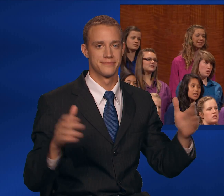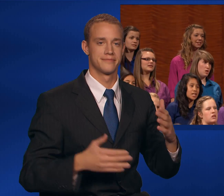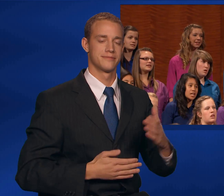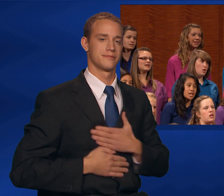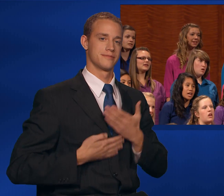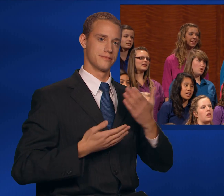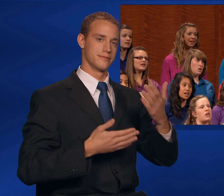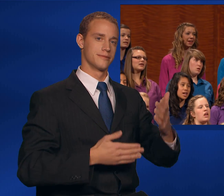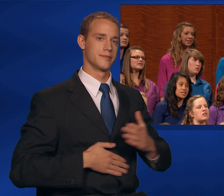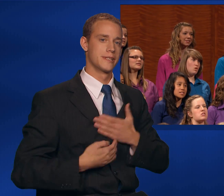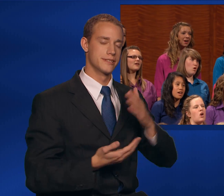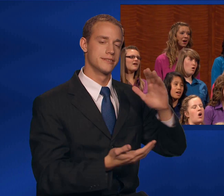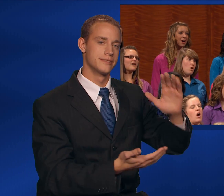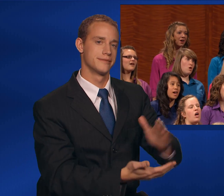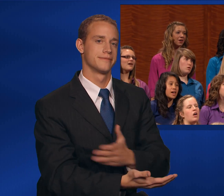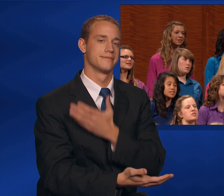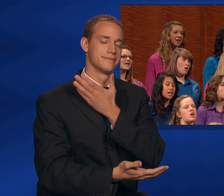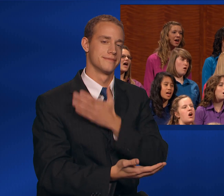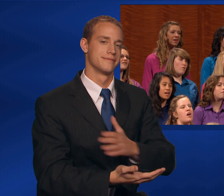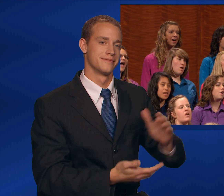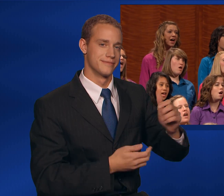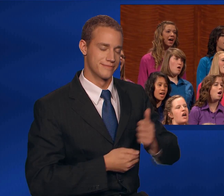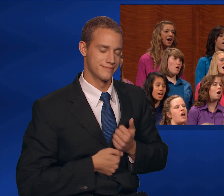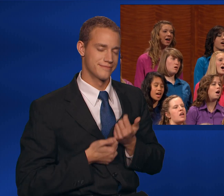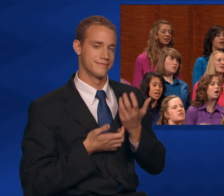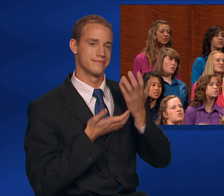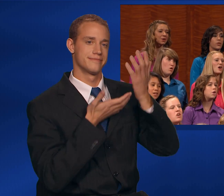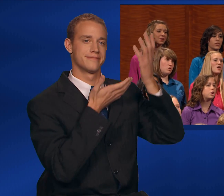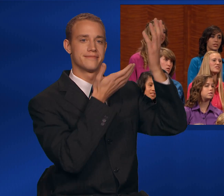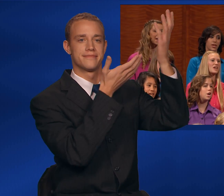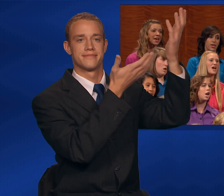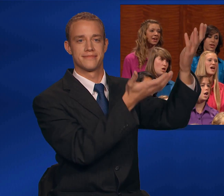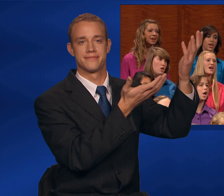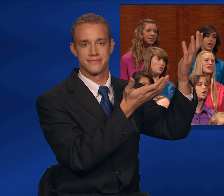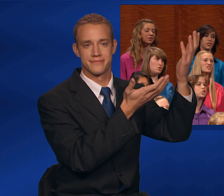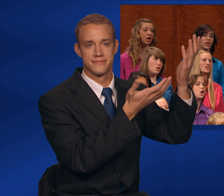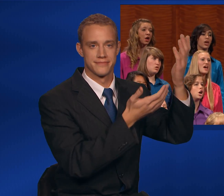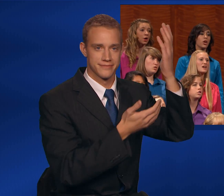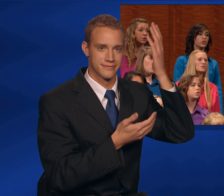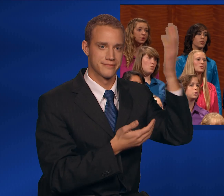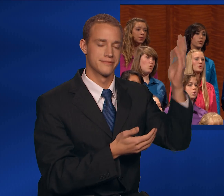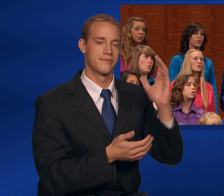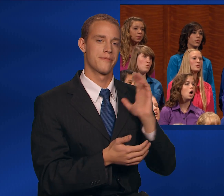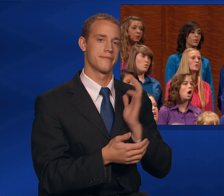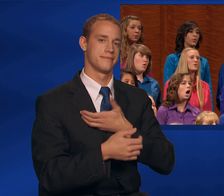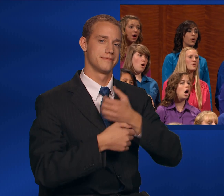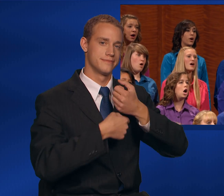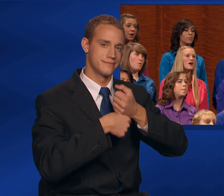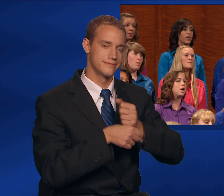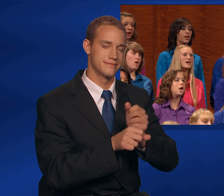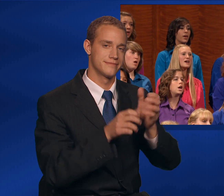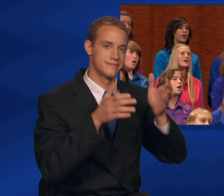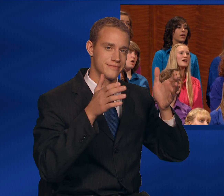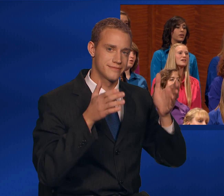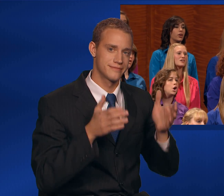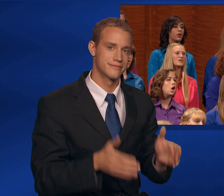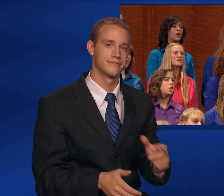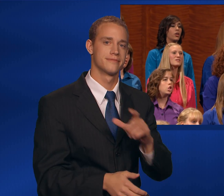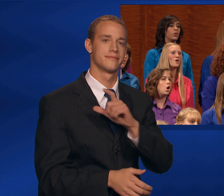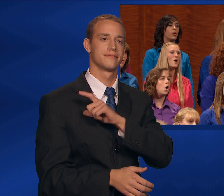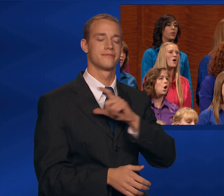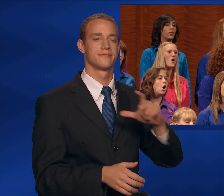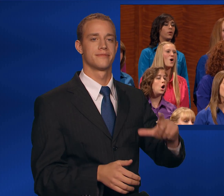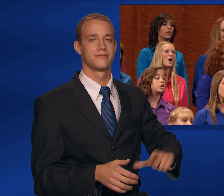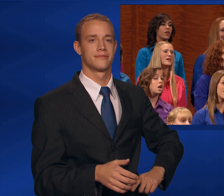Singing songs of exaltation to our maker,